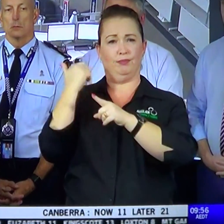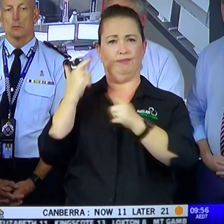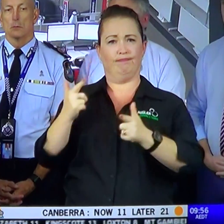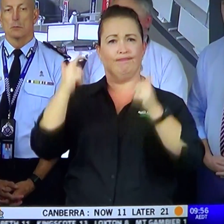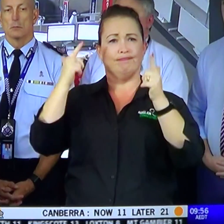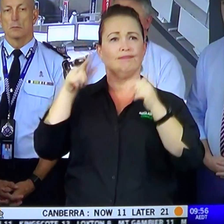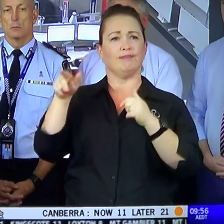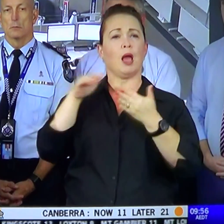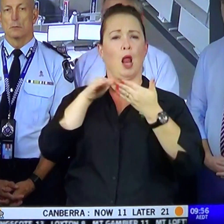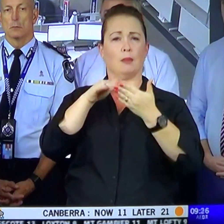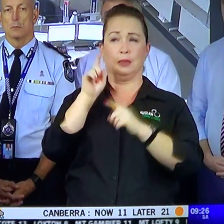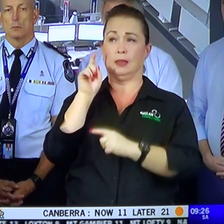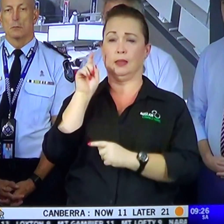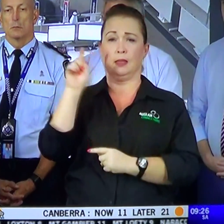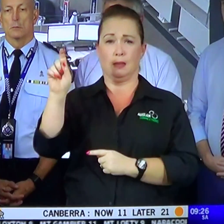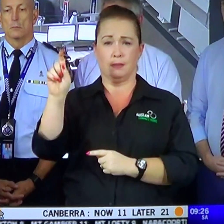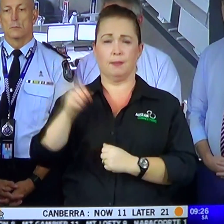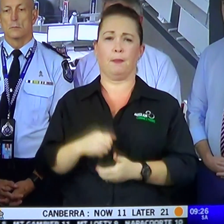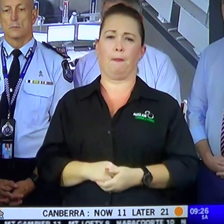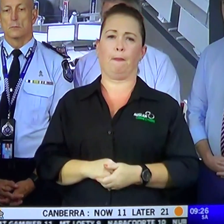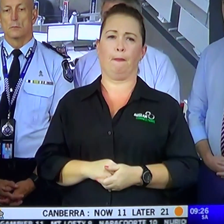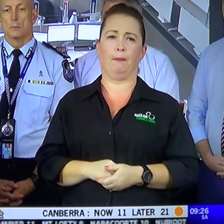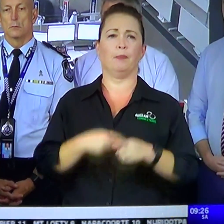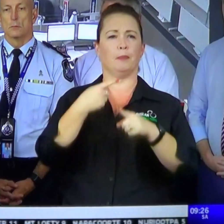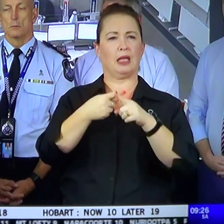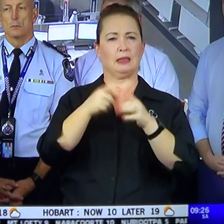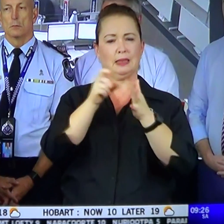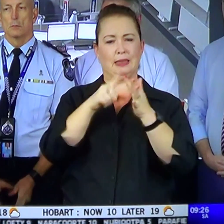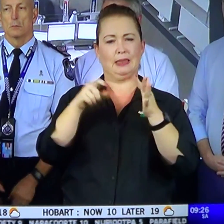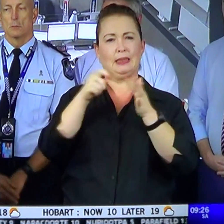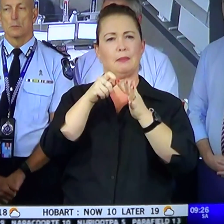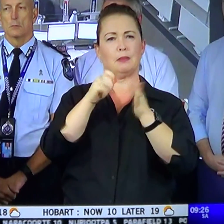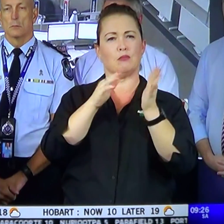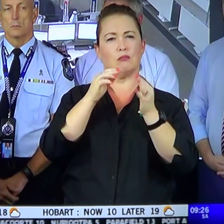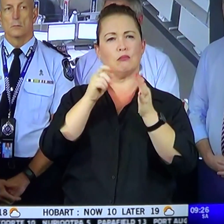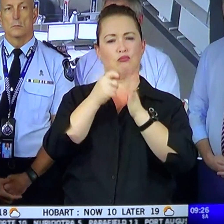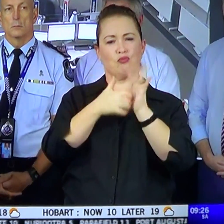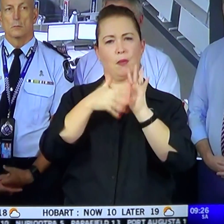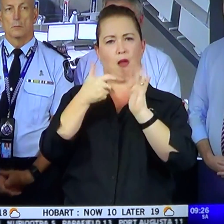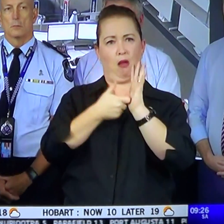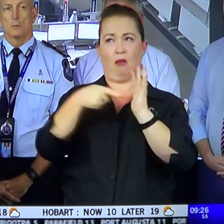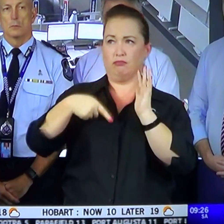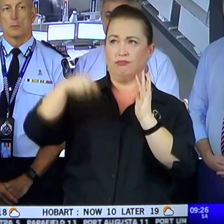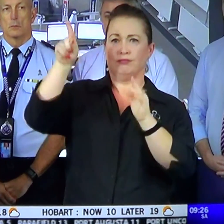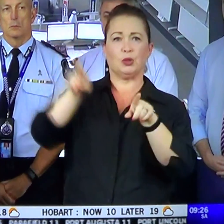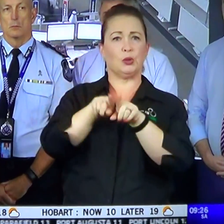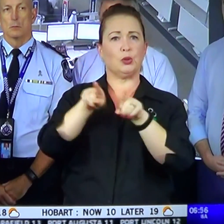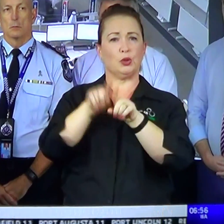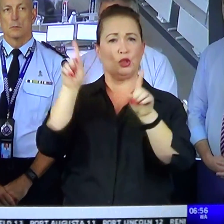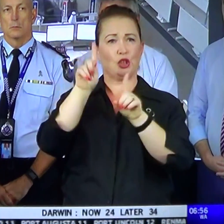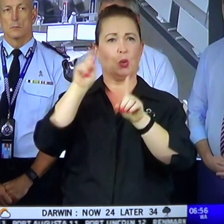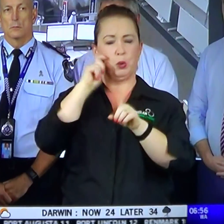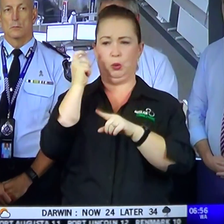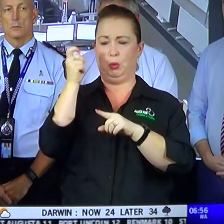help is on its way. I've also sent the Deputy Premier up to Airlie Beach today as well. She'll be on the ground in the next